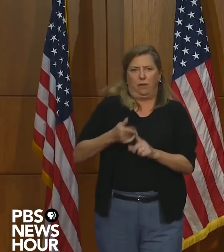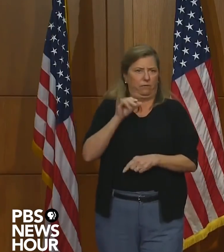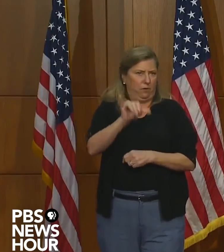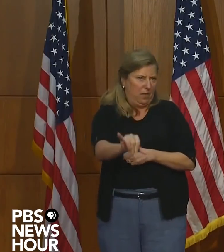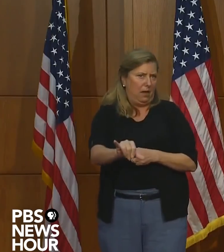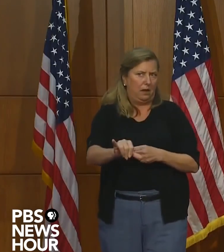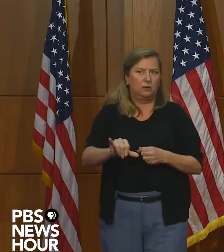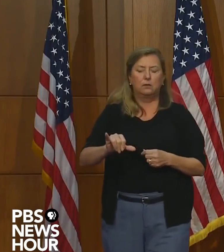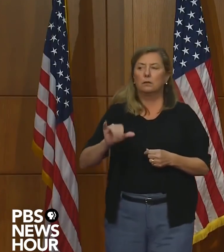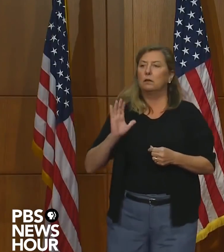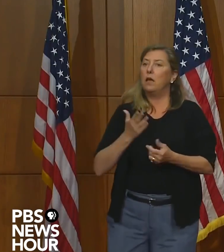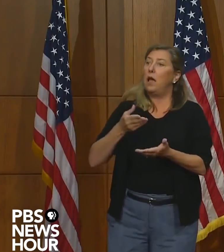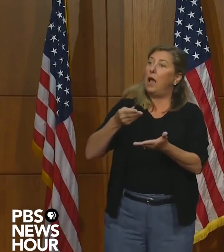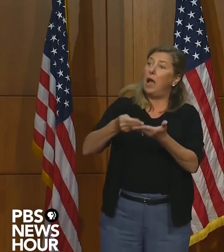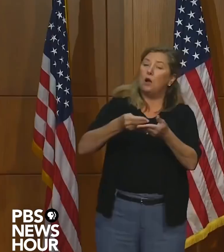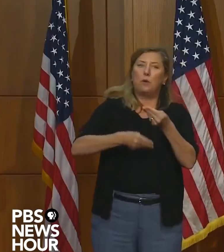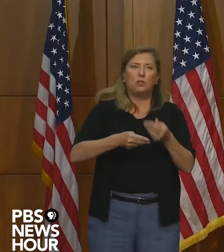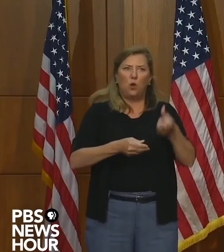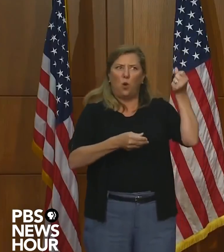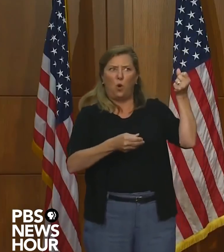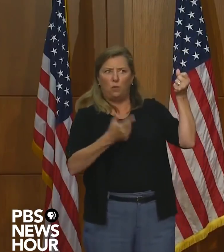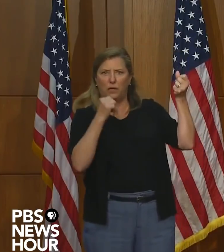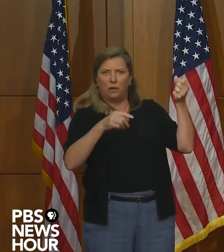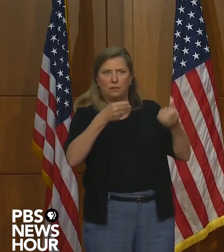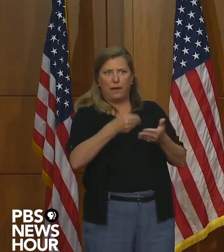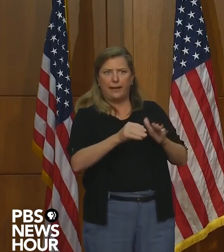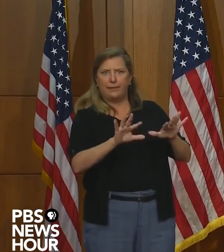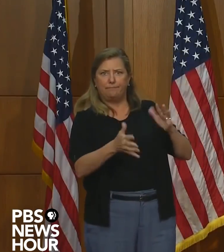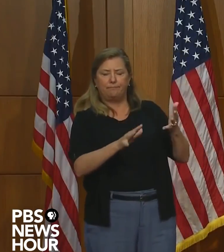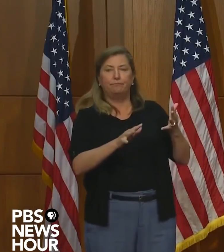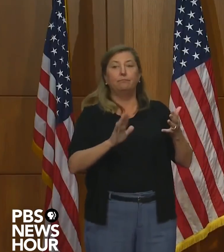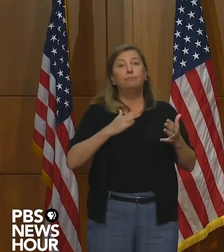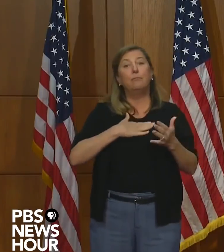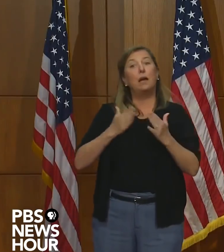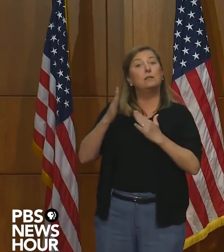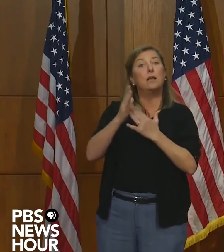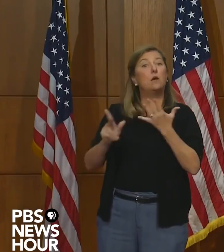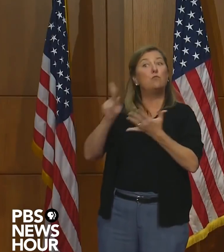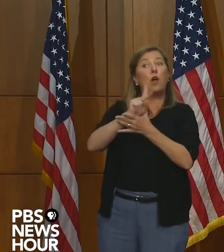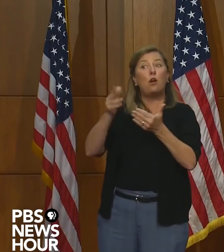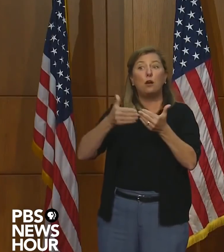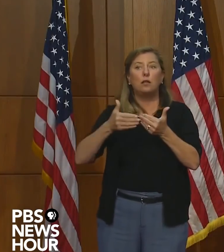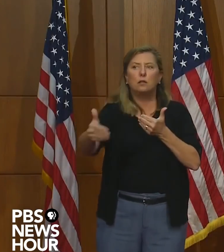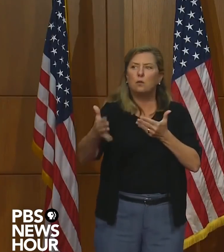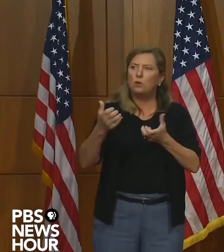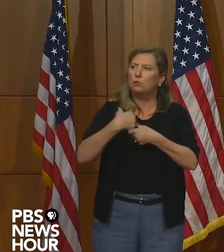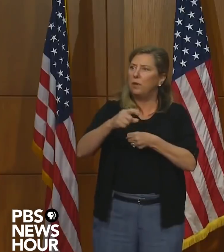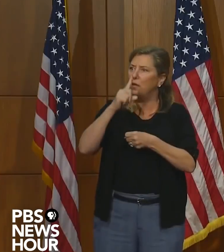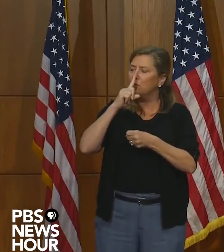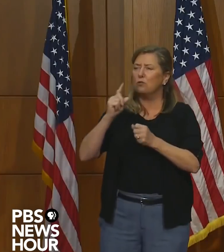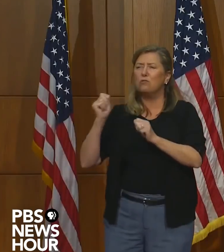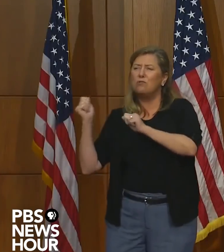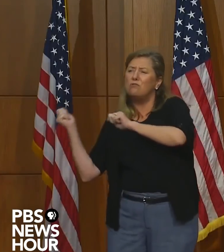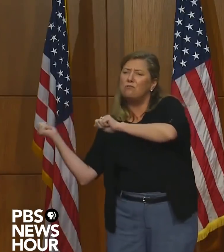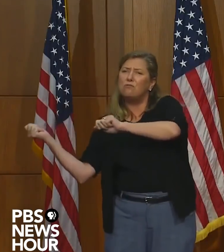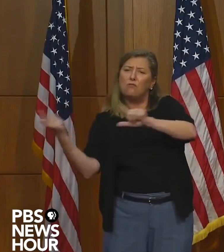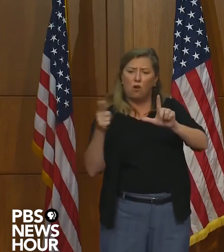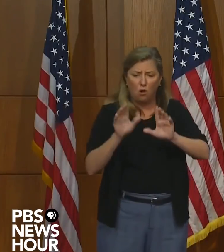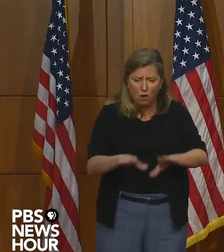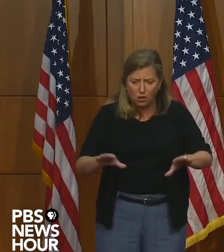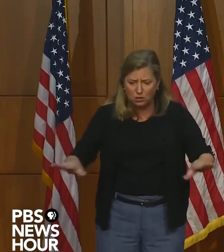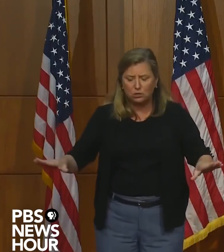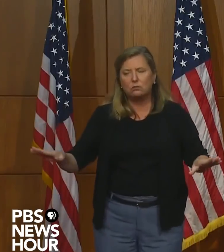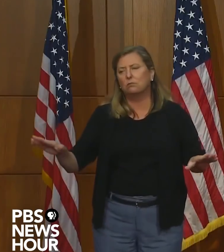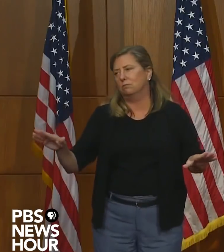uh, on our budget, um, it is one of my top priorities as we move forward to make sure that all of our children, uh,